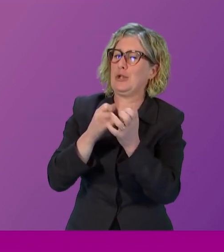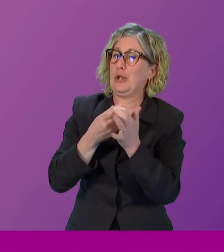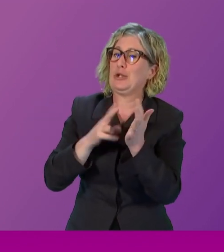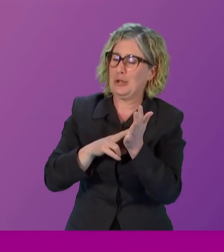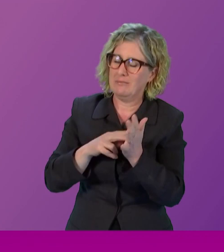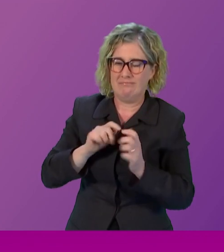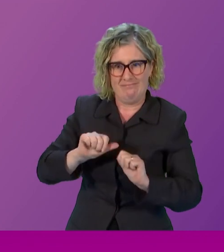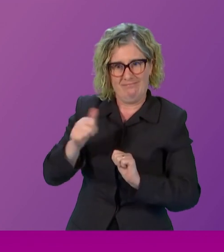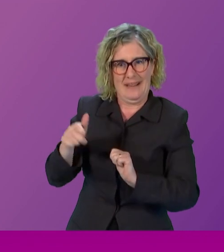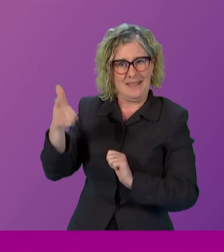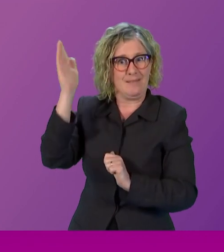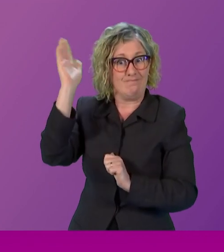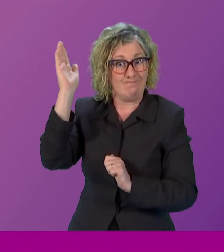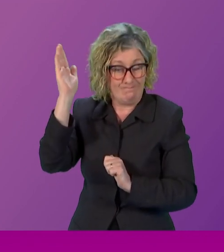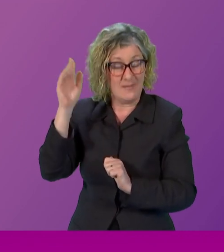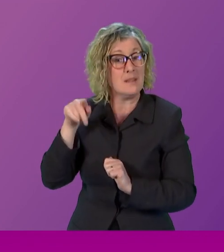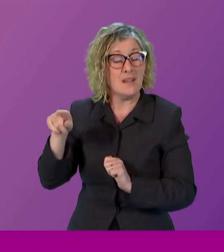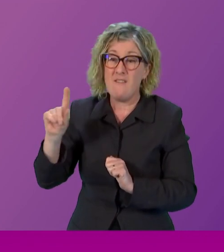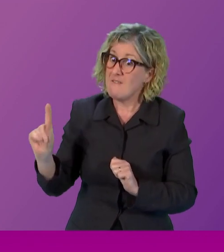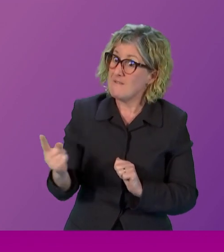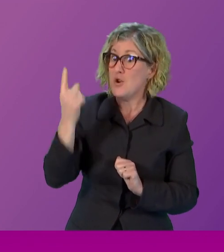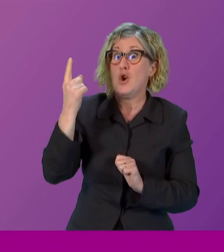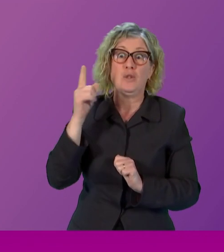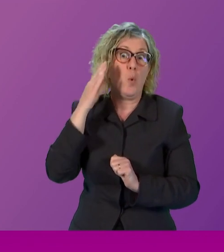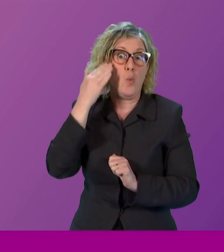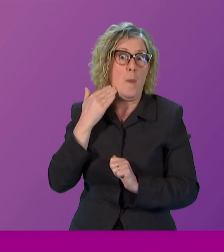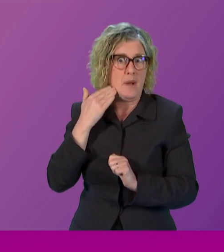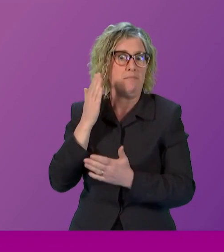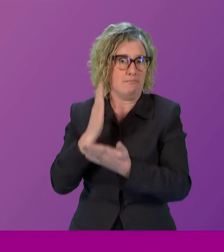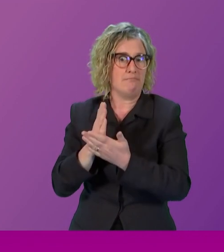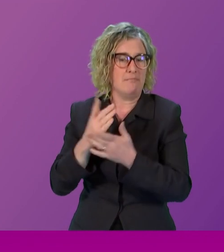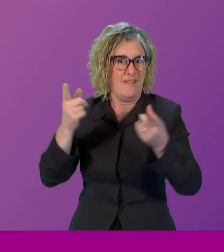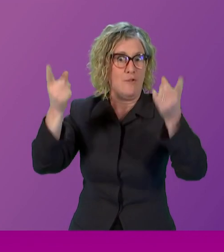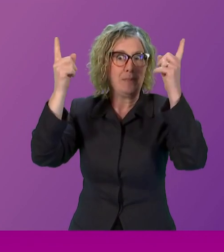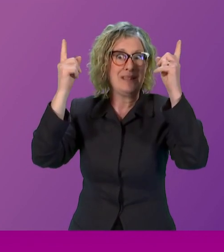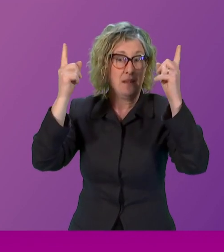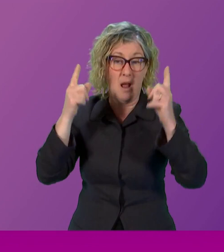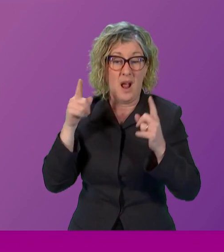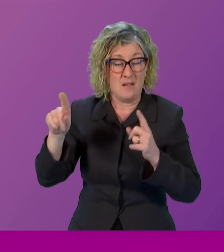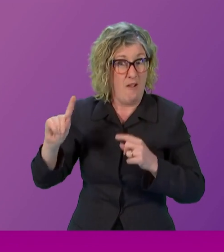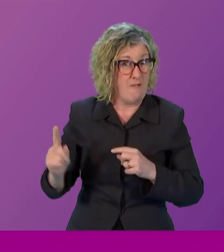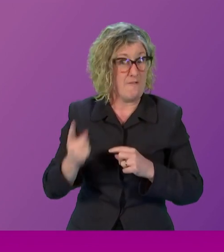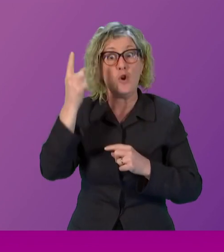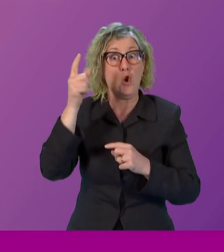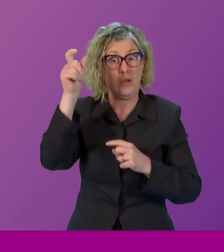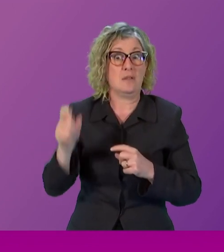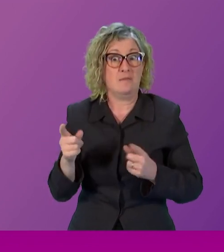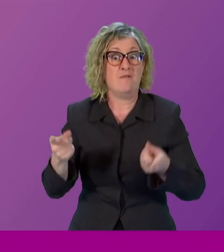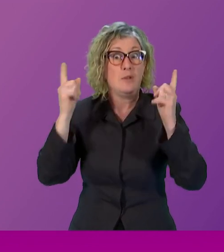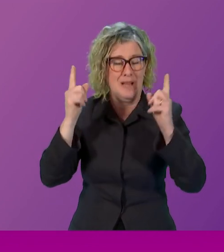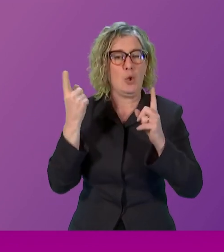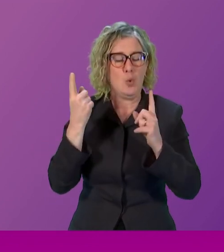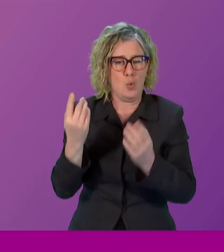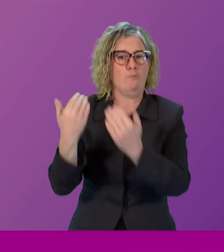Nicola Sturgeon is Scotland's first female First Minister and the first woman to lead any of the devolved UK administrations.